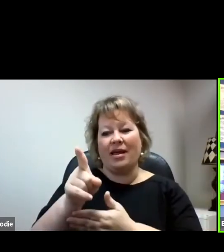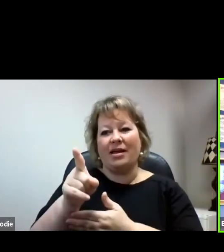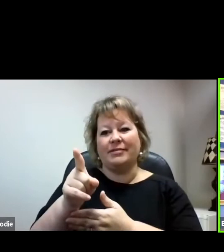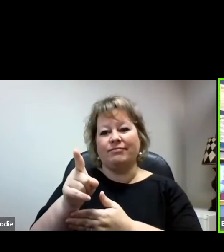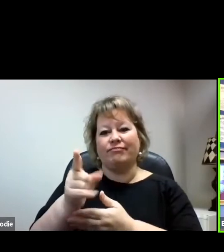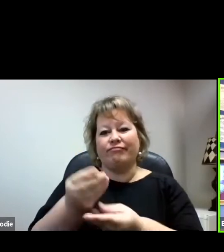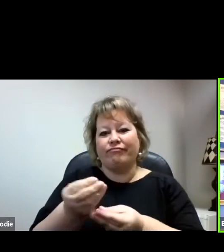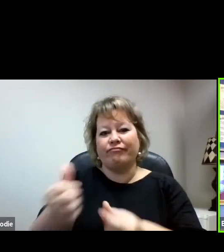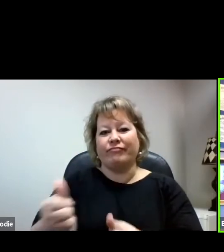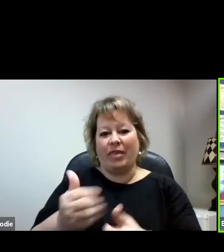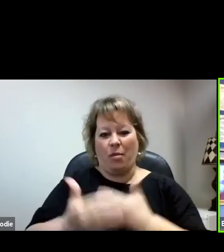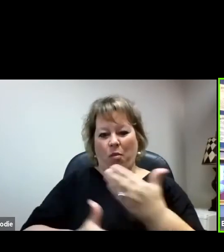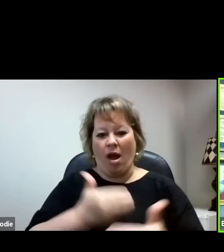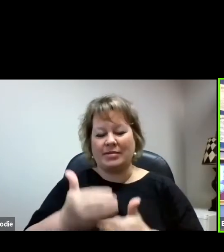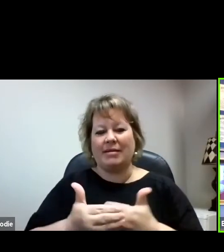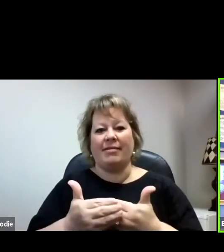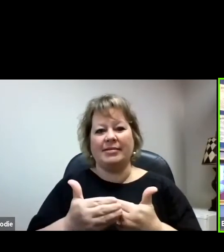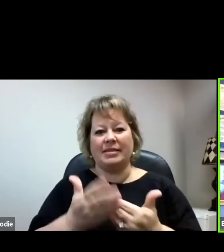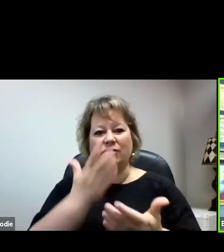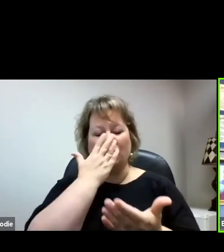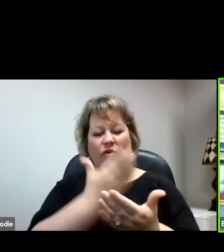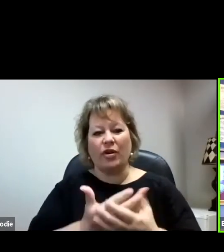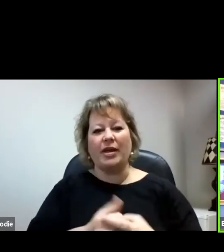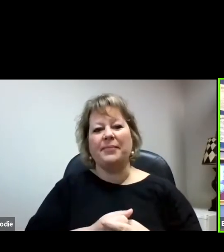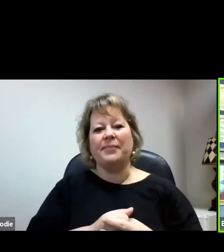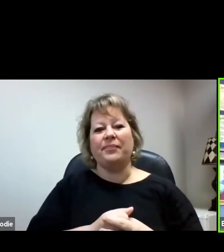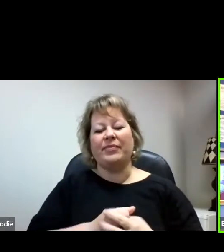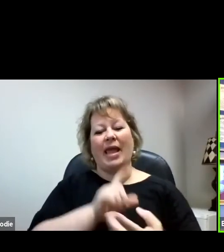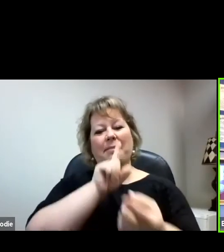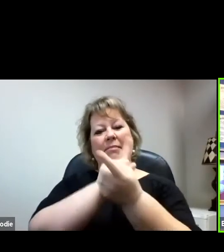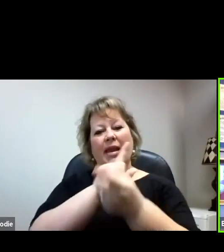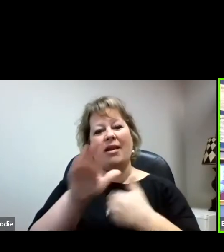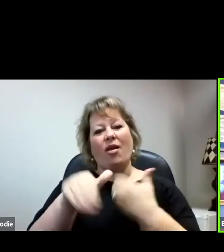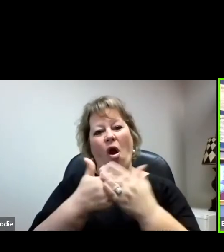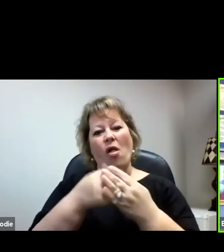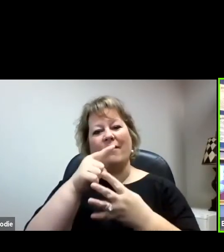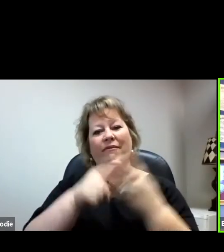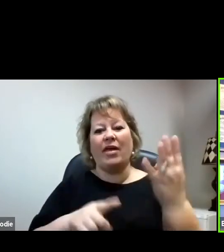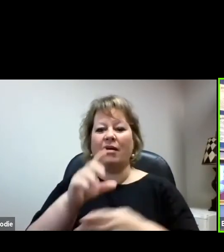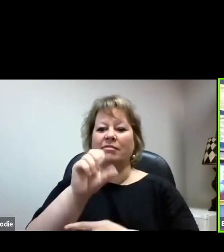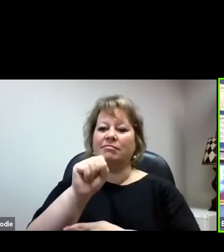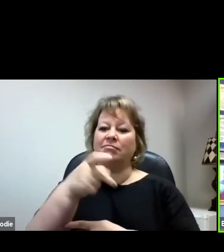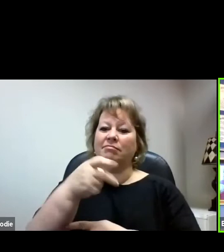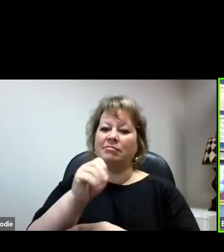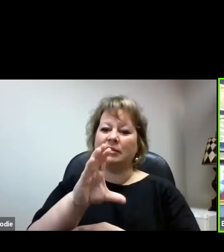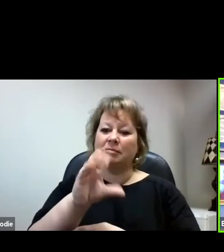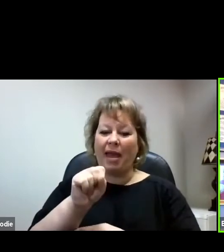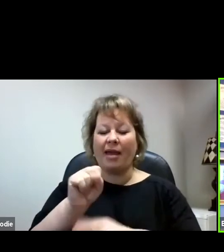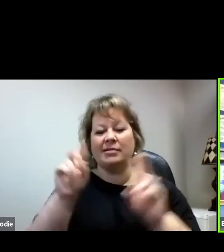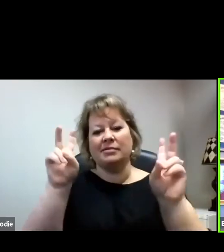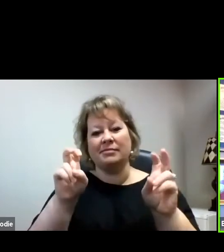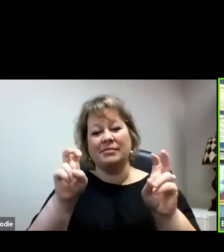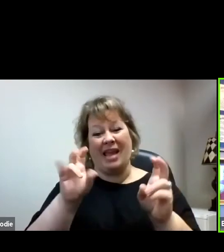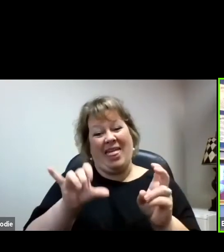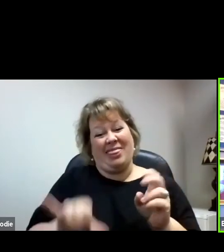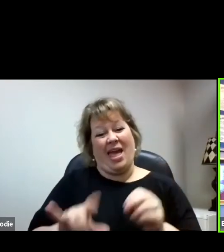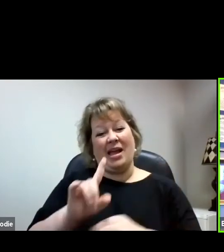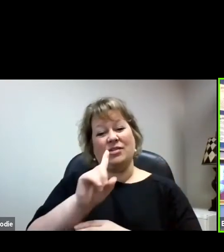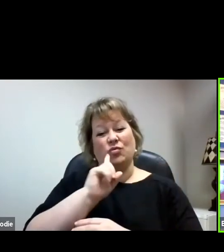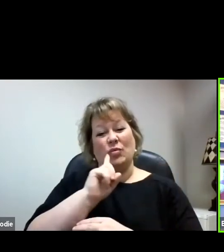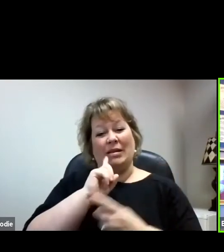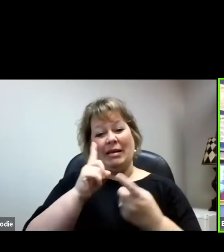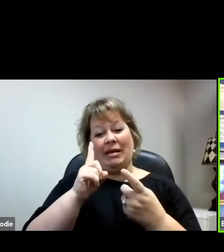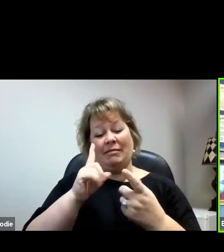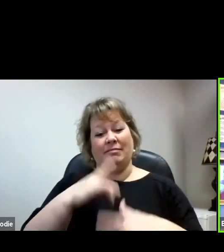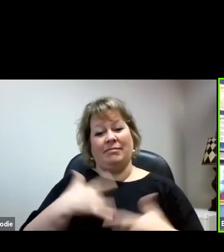process is moving as it should and meeting all of its specs and so forth. And that really is done in